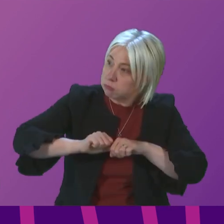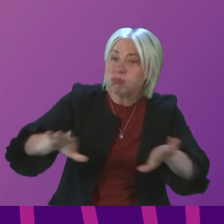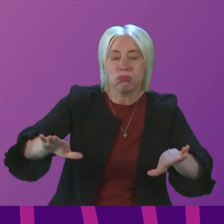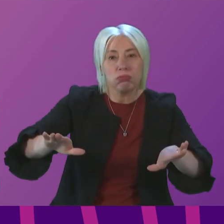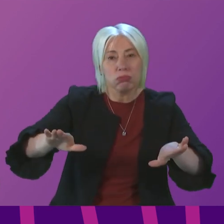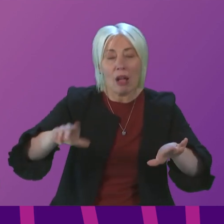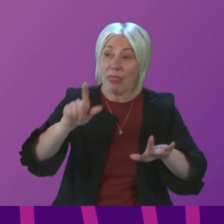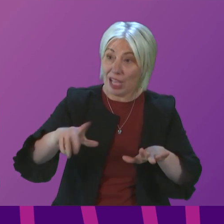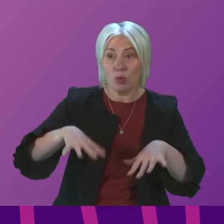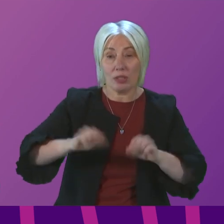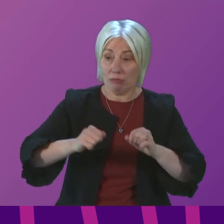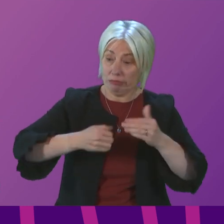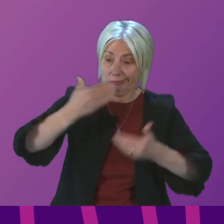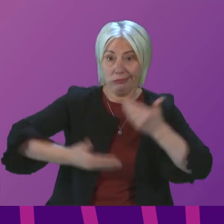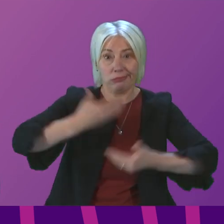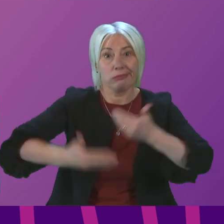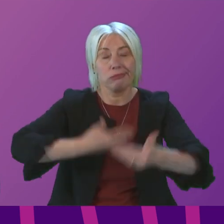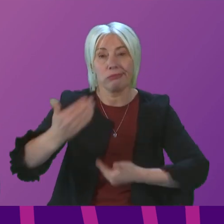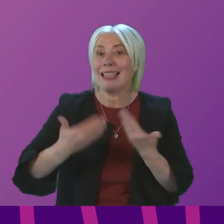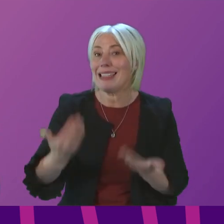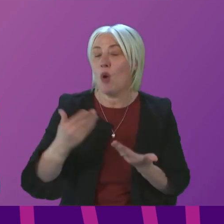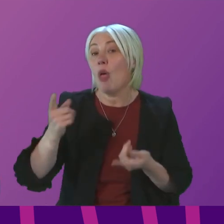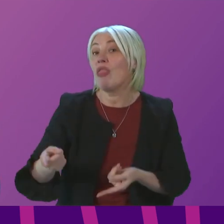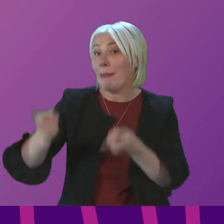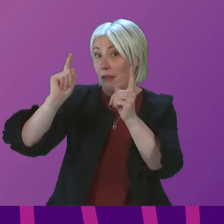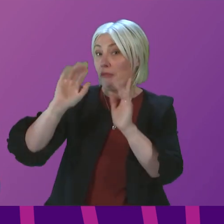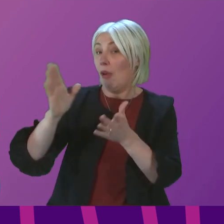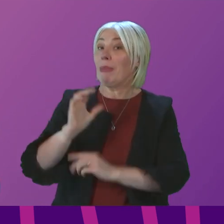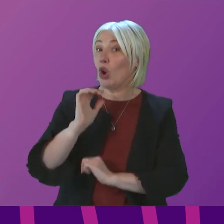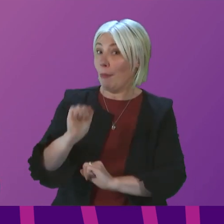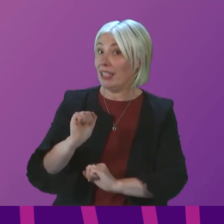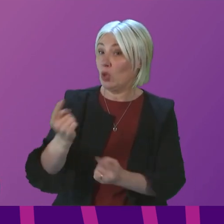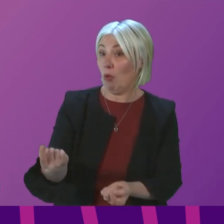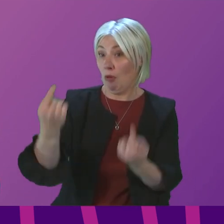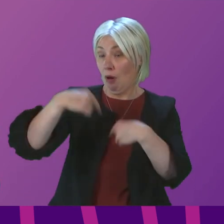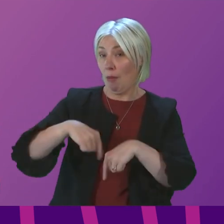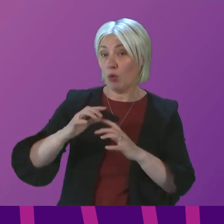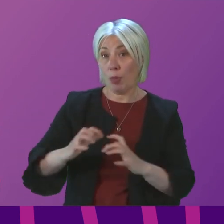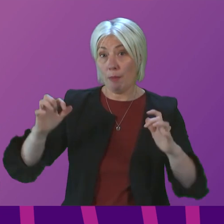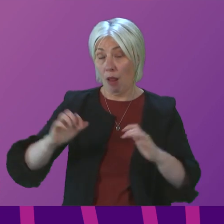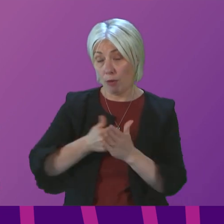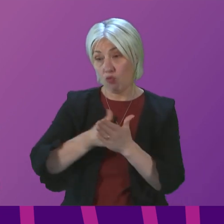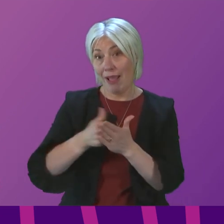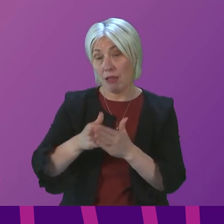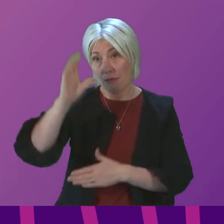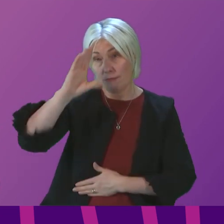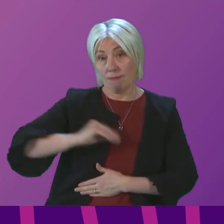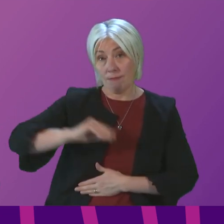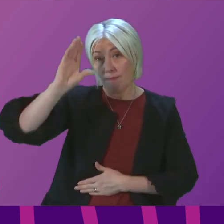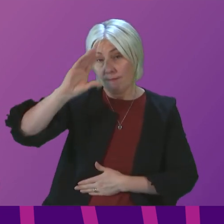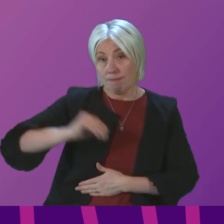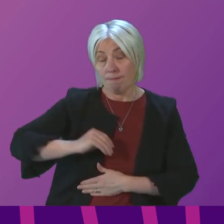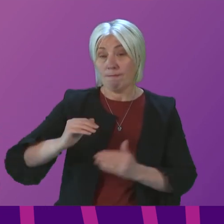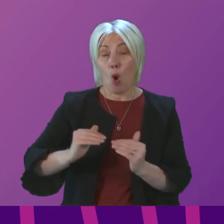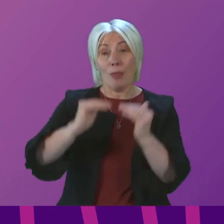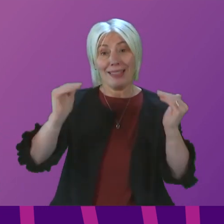is the work that is underway and the work that the Minister has committed to report to Parliament on regularly. The standards, and it's important to